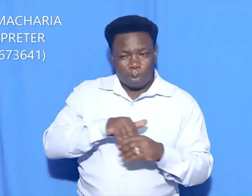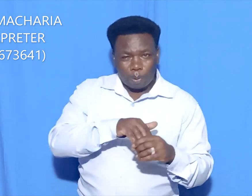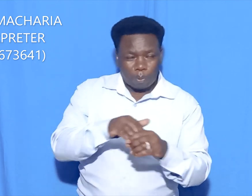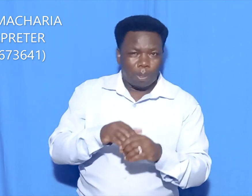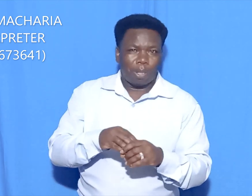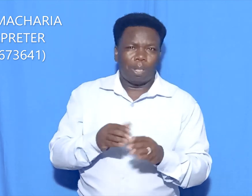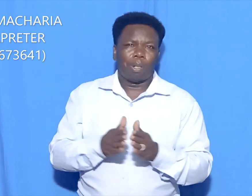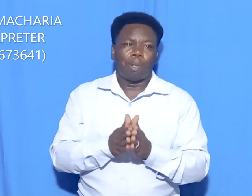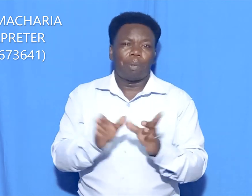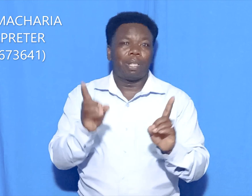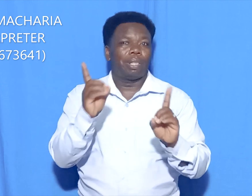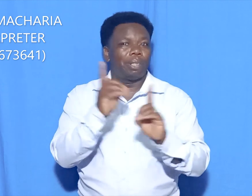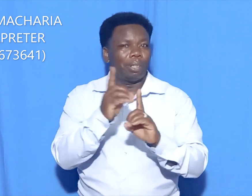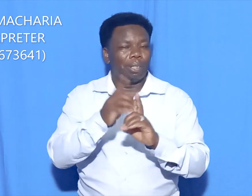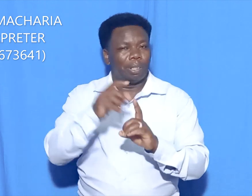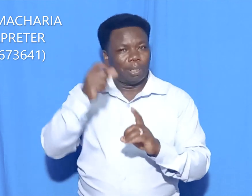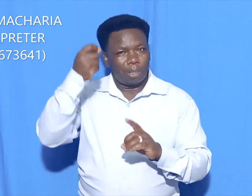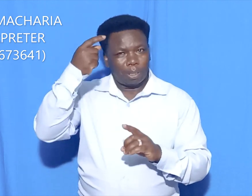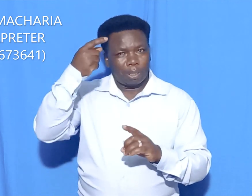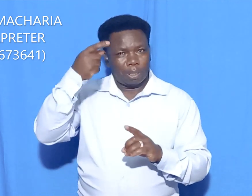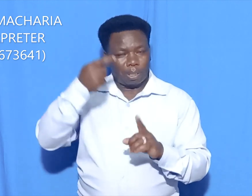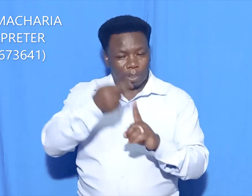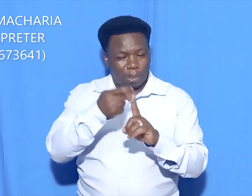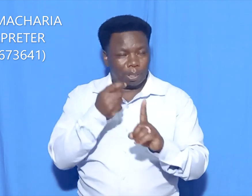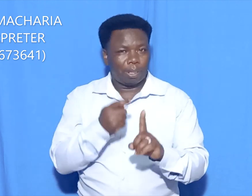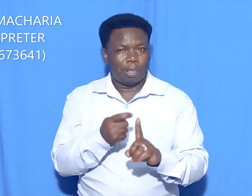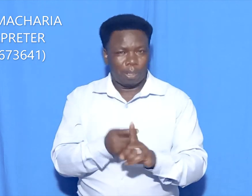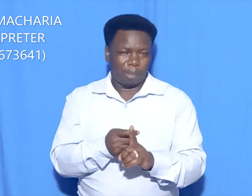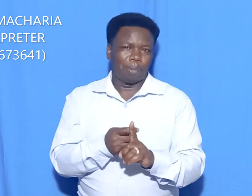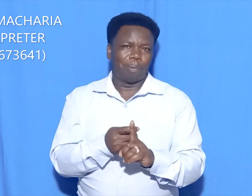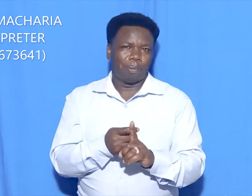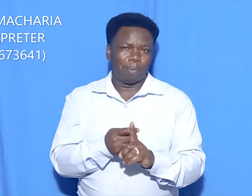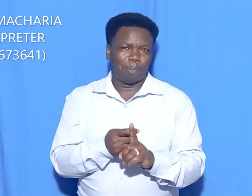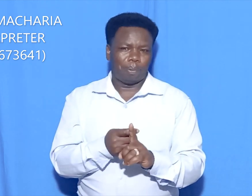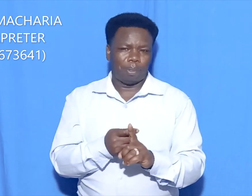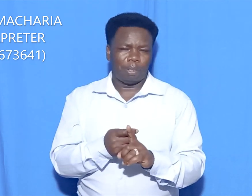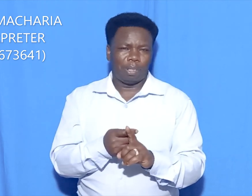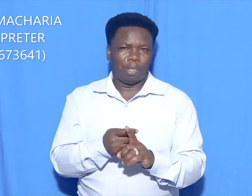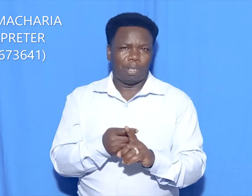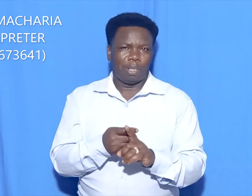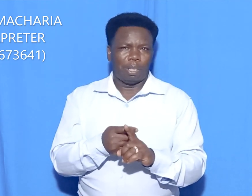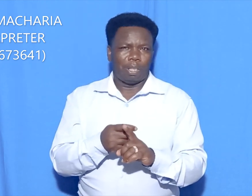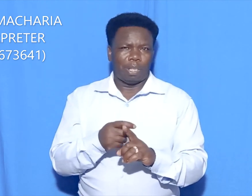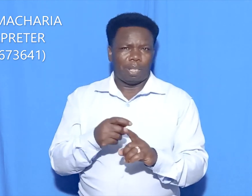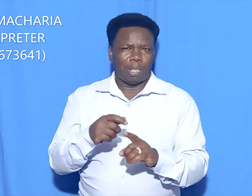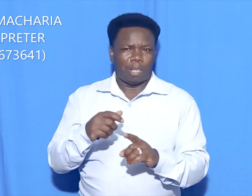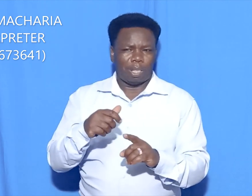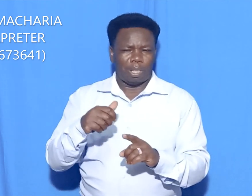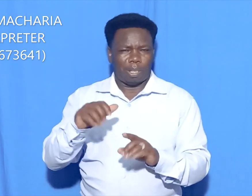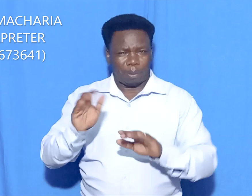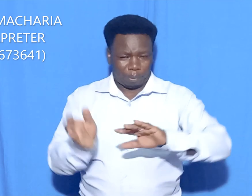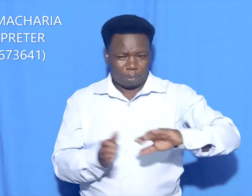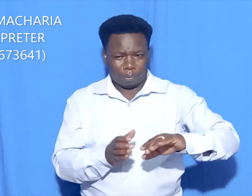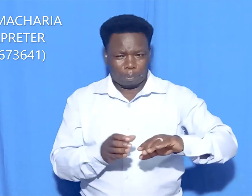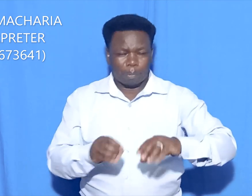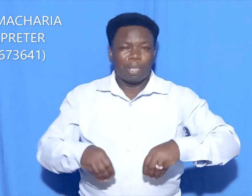The first section, Section application of courses is insurance and replacement of institute identity card.